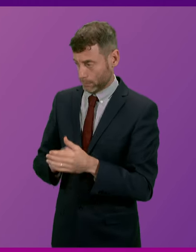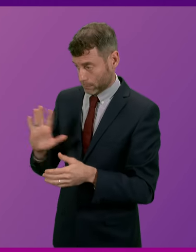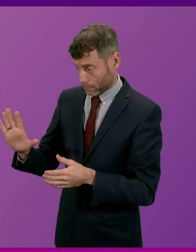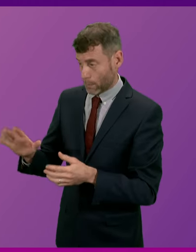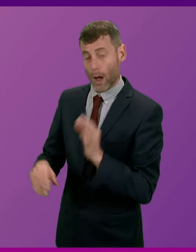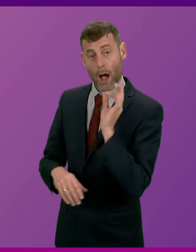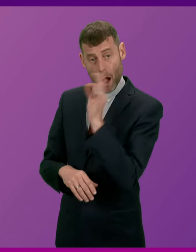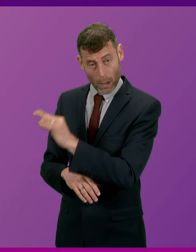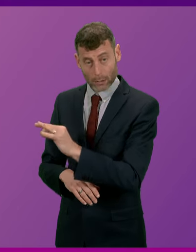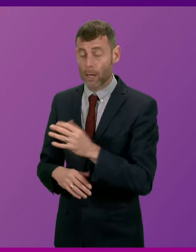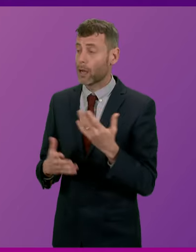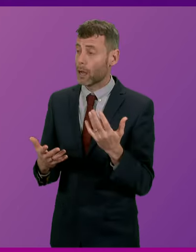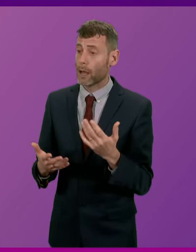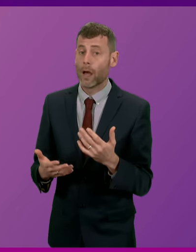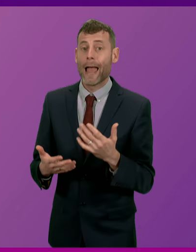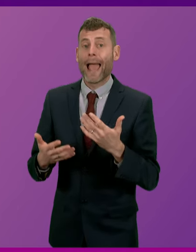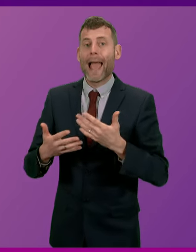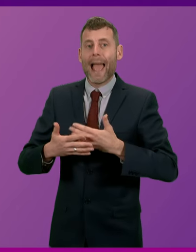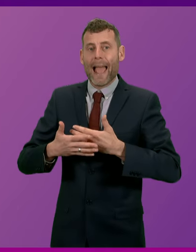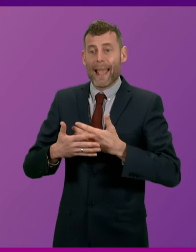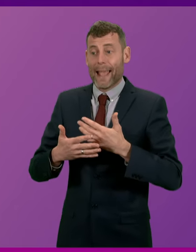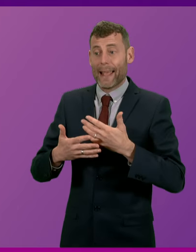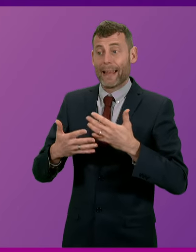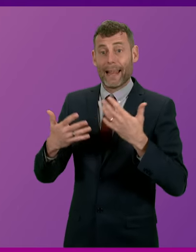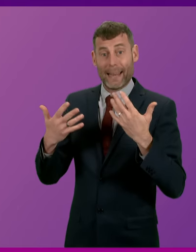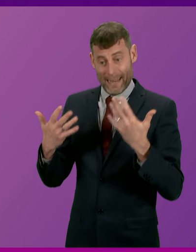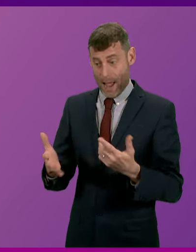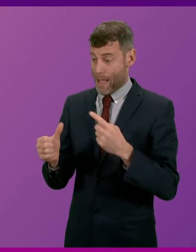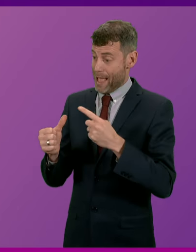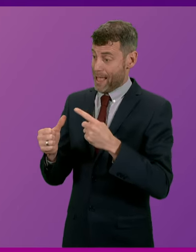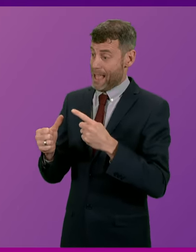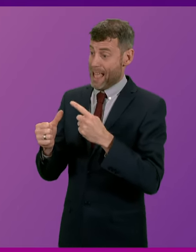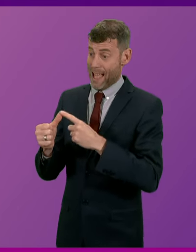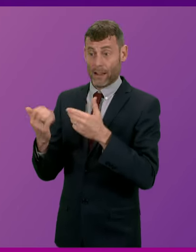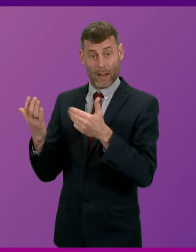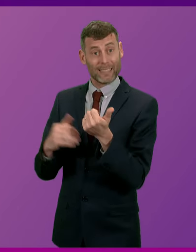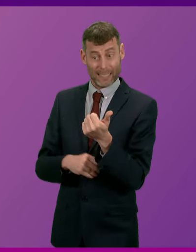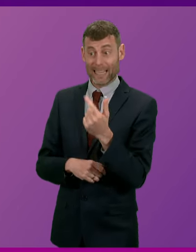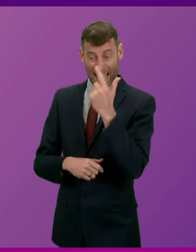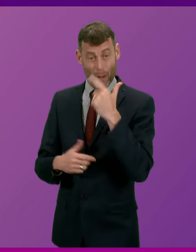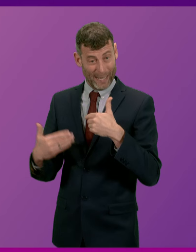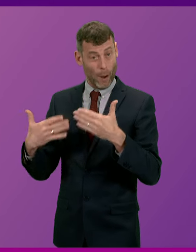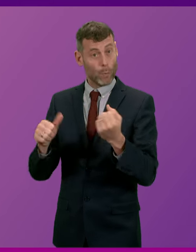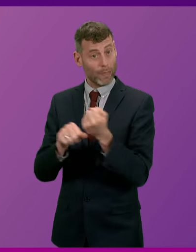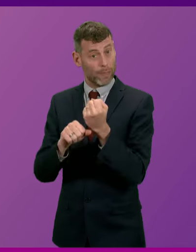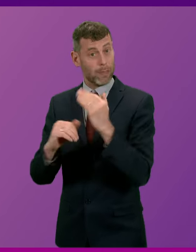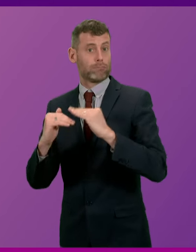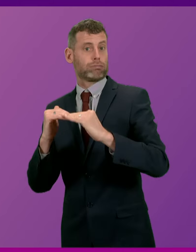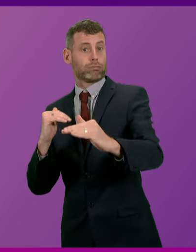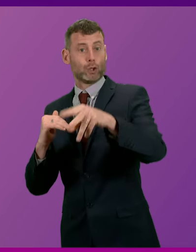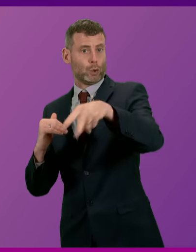barriers have been removed from finally, fully duelling the A96? First Minister. Planning